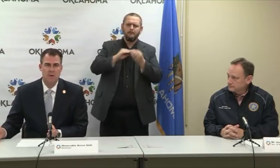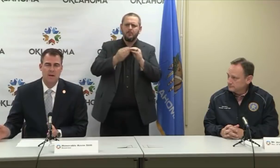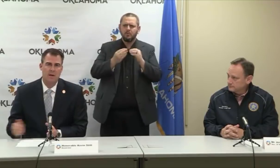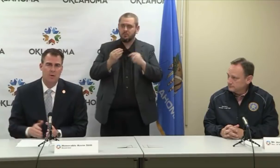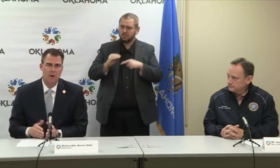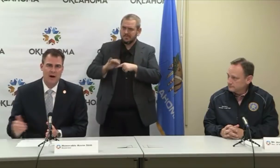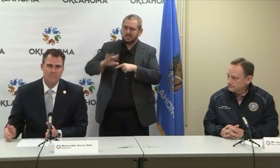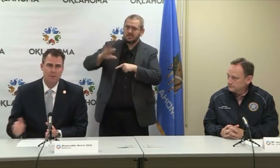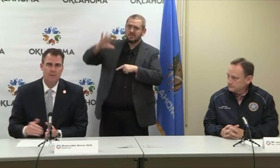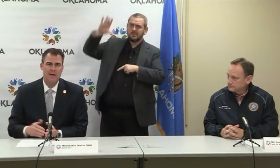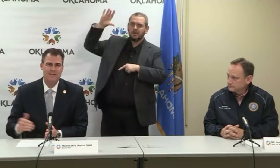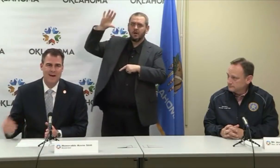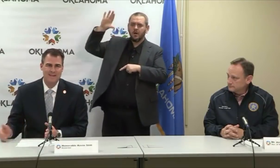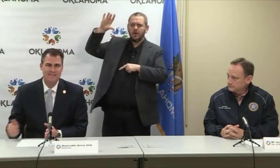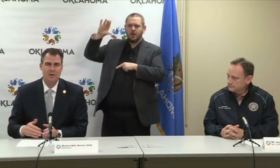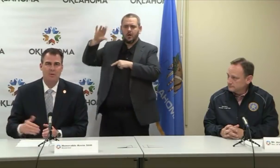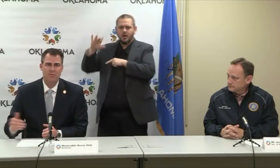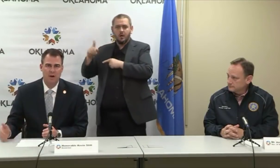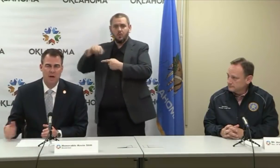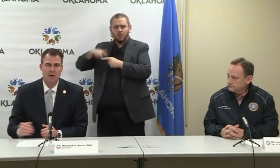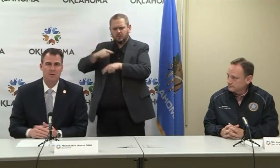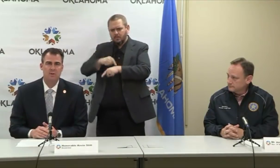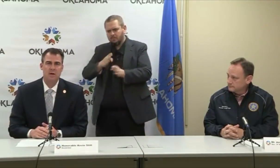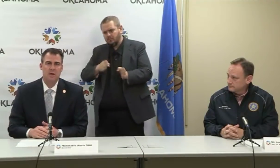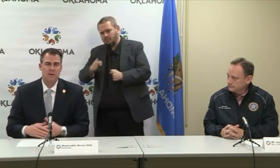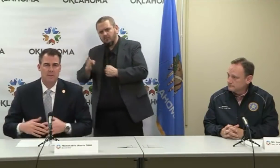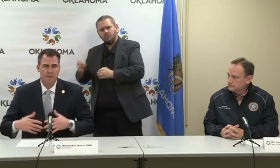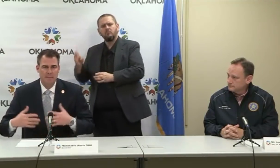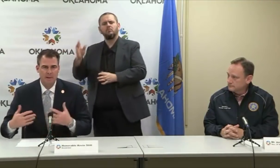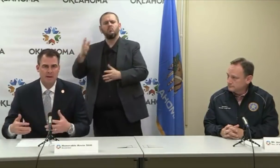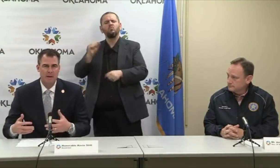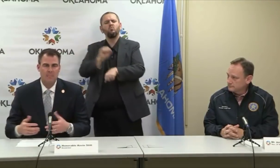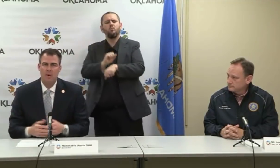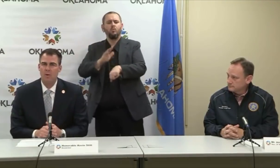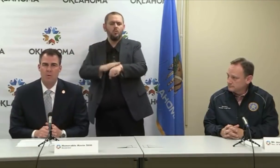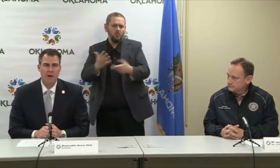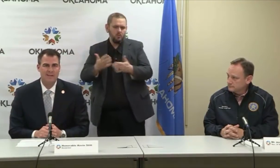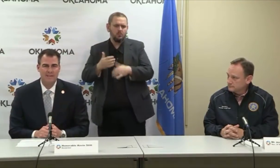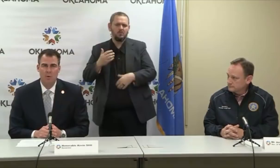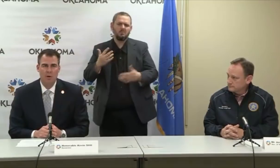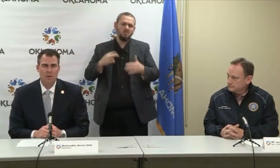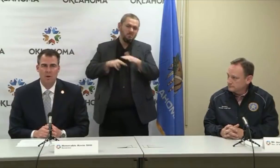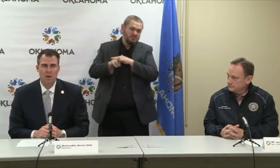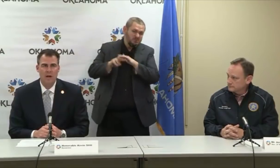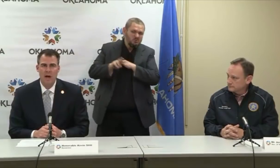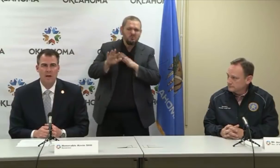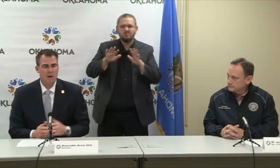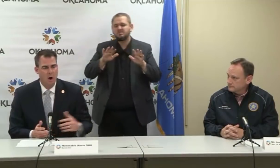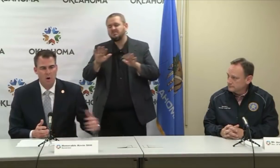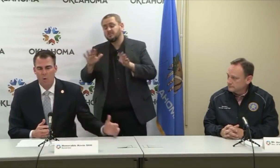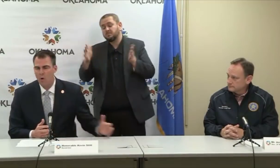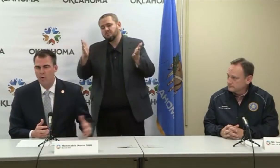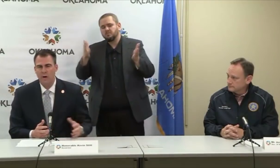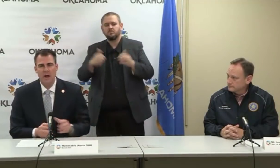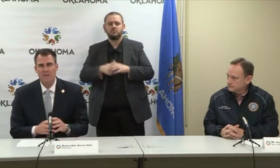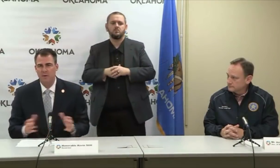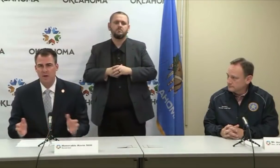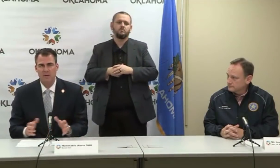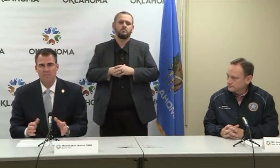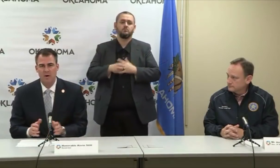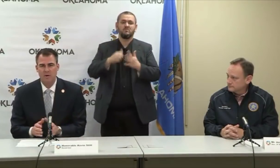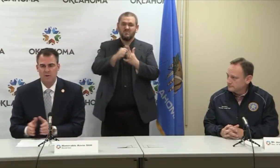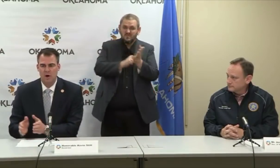decision-making on hospital beds, ICU, ventilators, the PPE, burn rates that we're going to be looking at, our ordering.